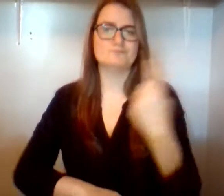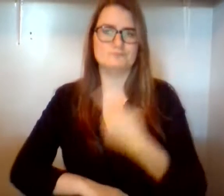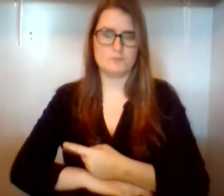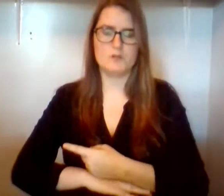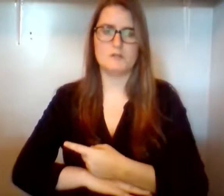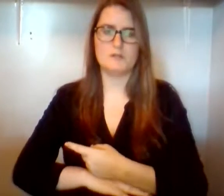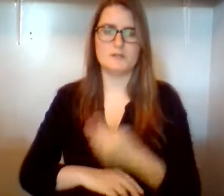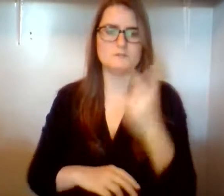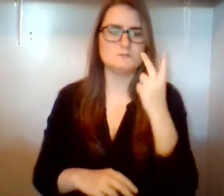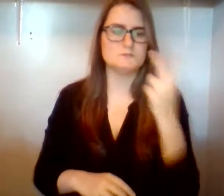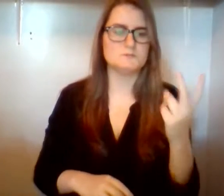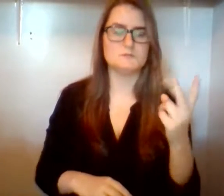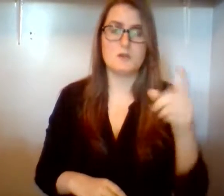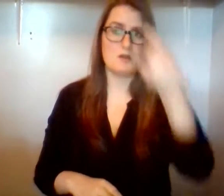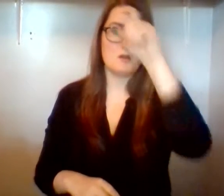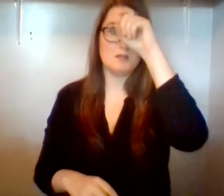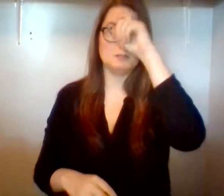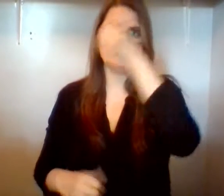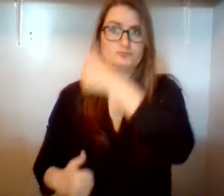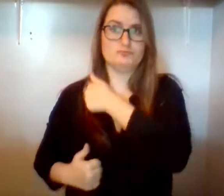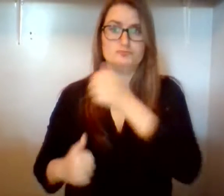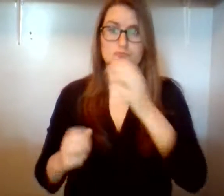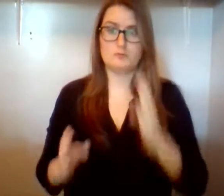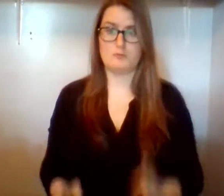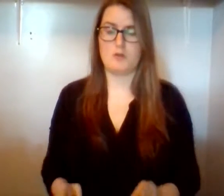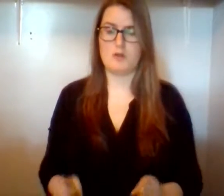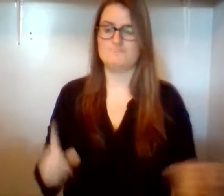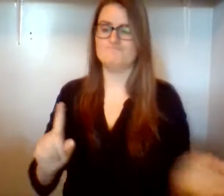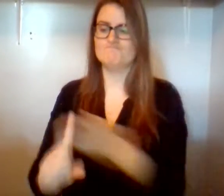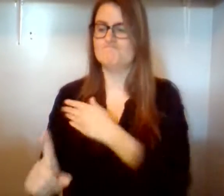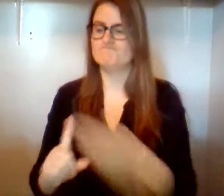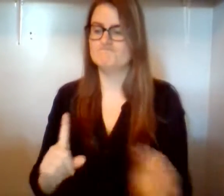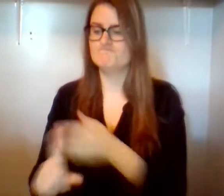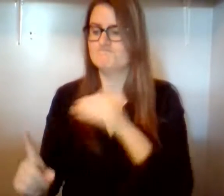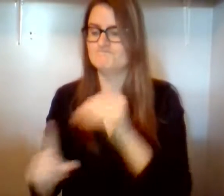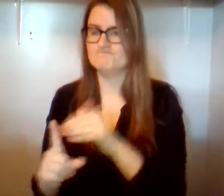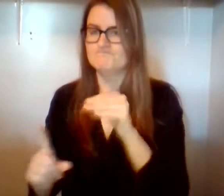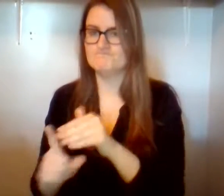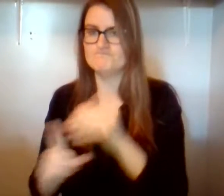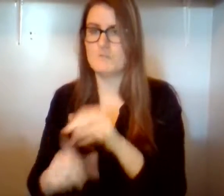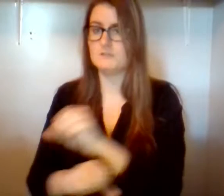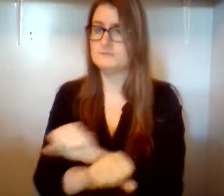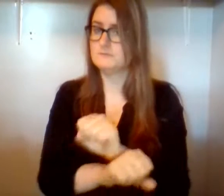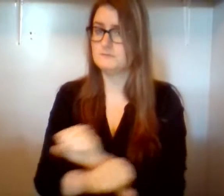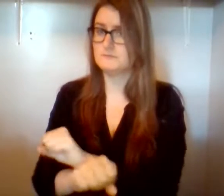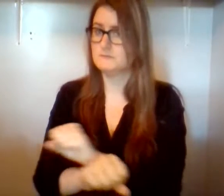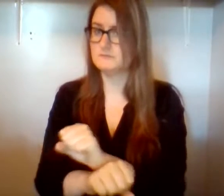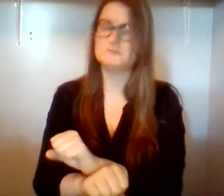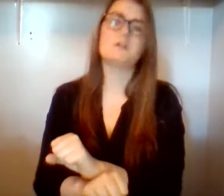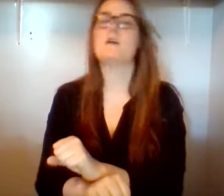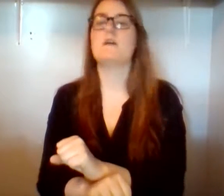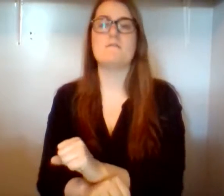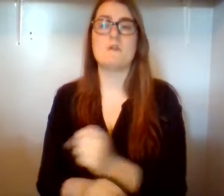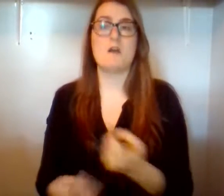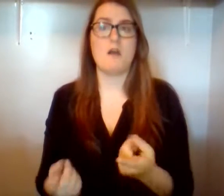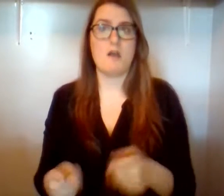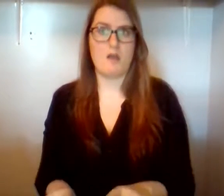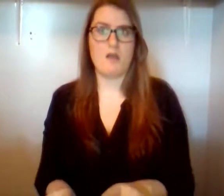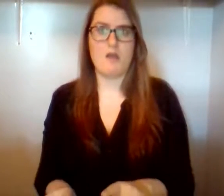and then he killed the Egyptian and buried him in the sand. But somebody must have been watching, because somebody told Pharaoh what Moses had done.